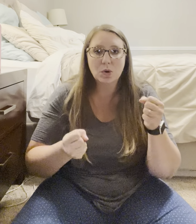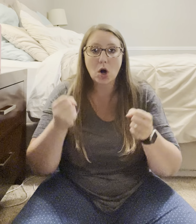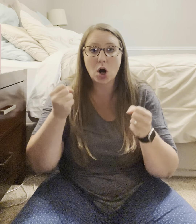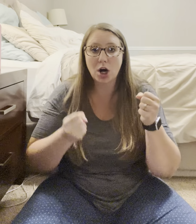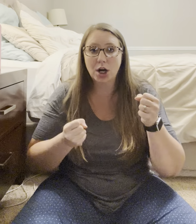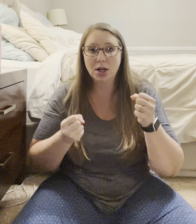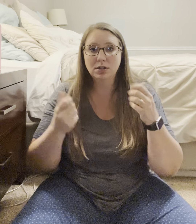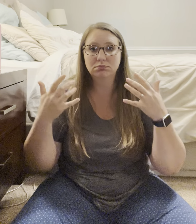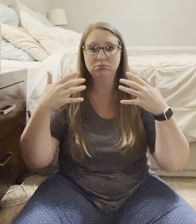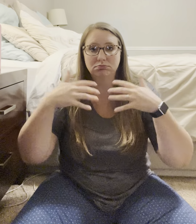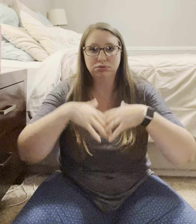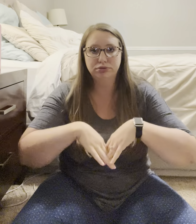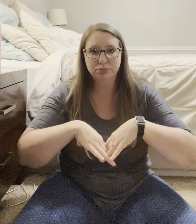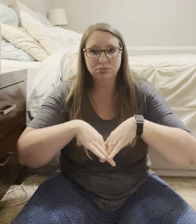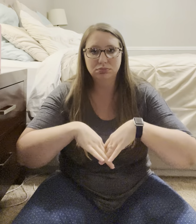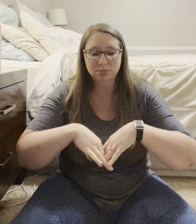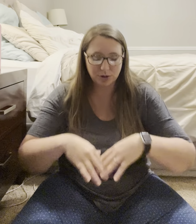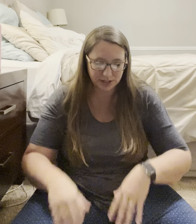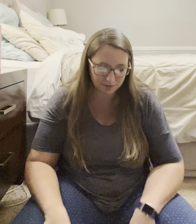So, car broke down.